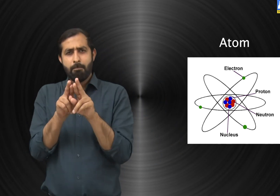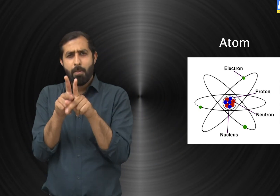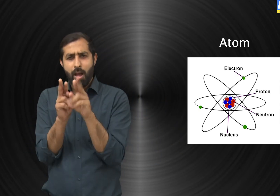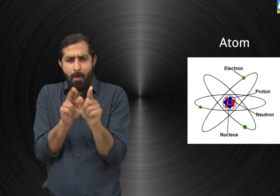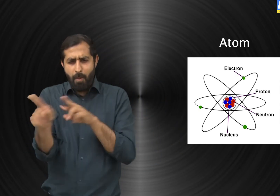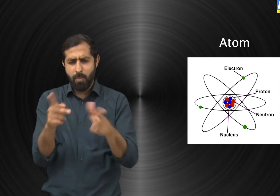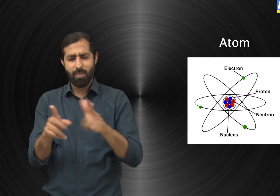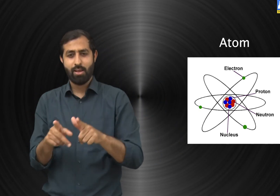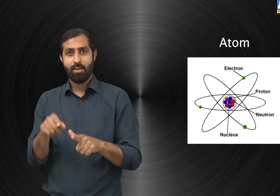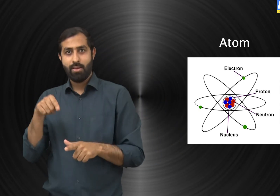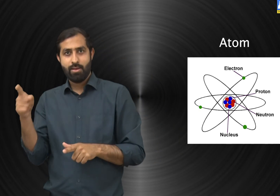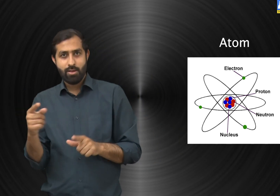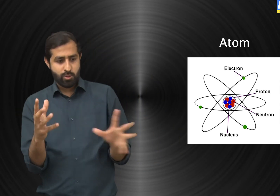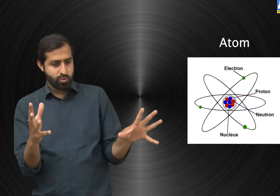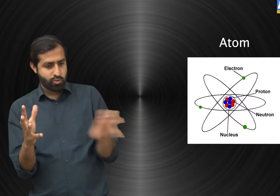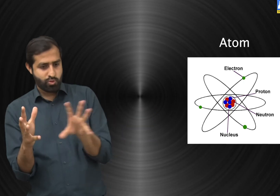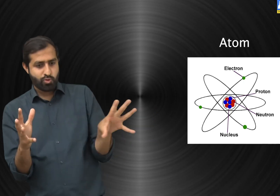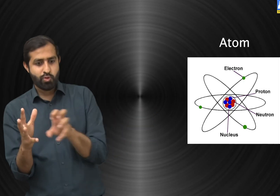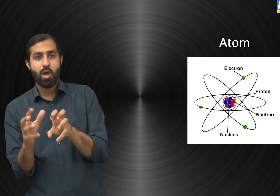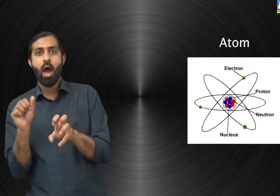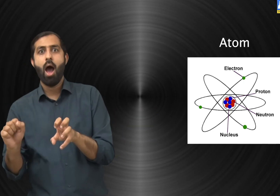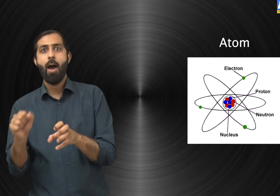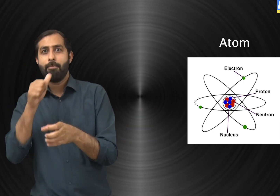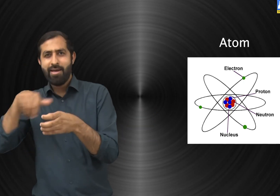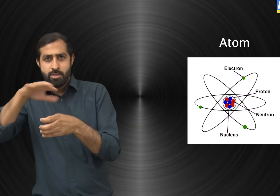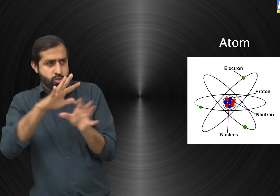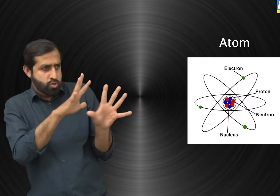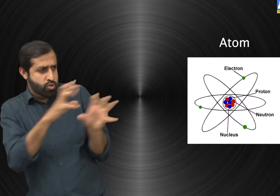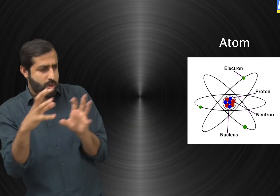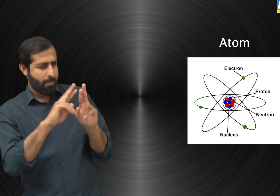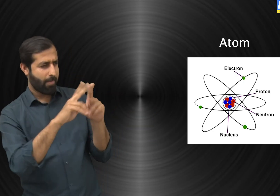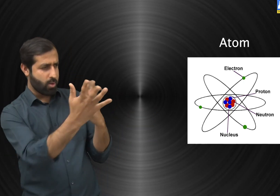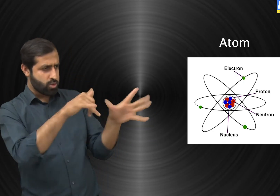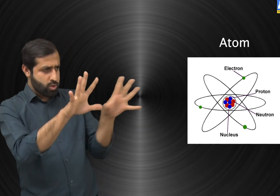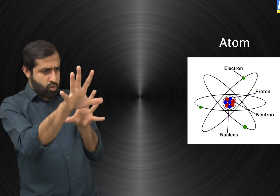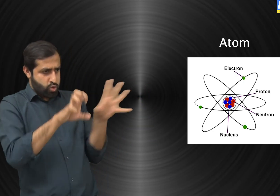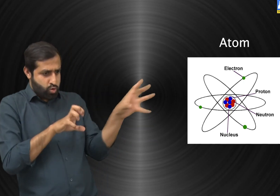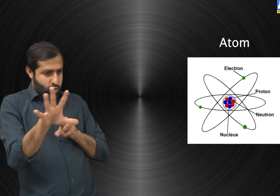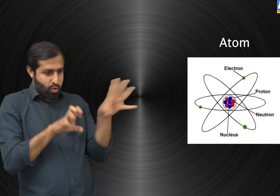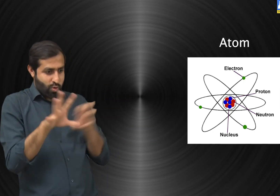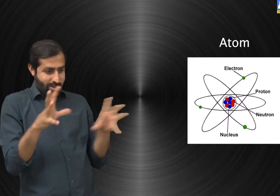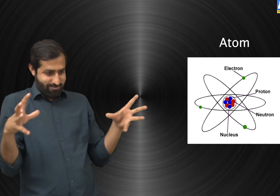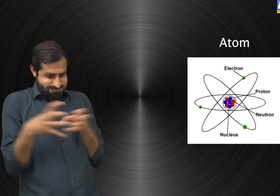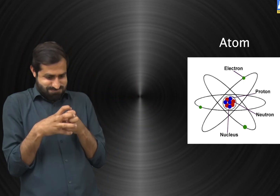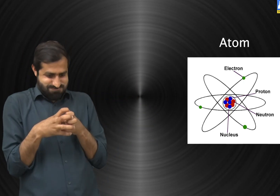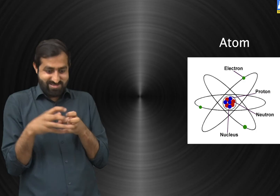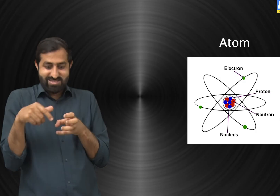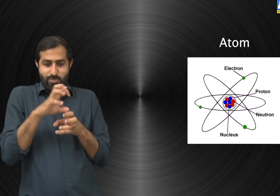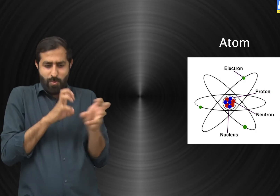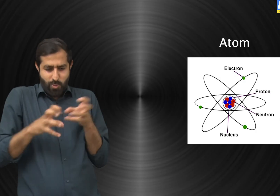electrons get separated and mixed with the water molecules. And this